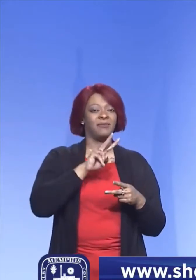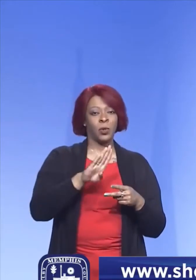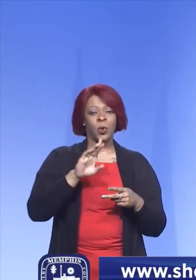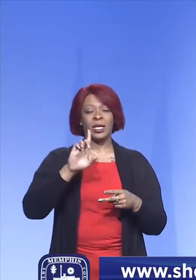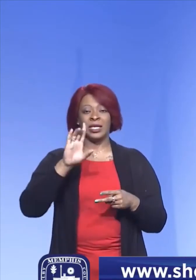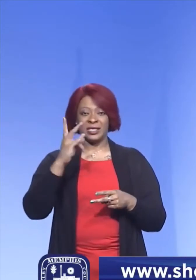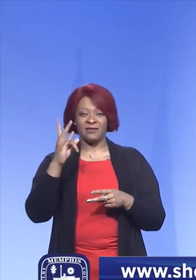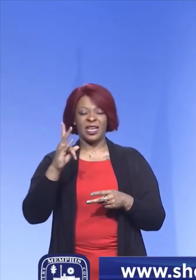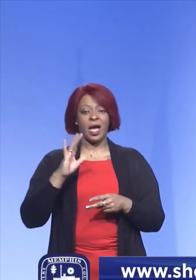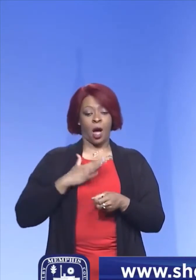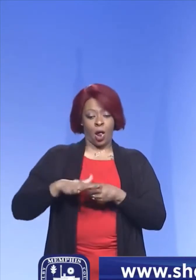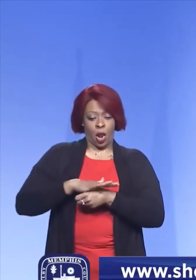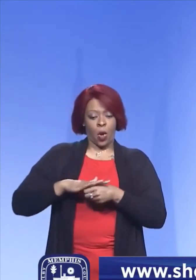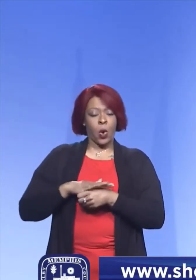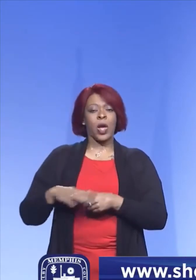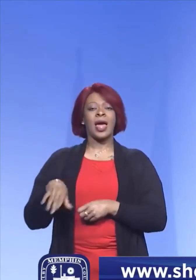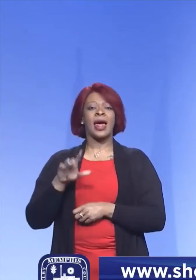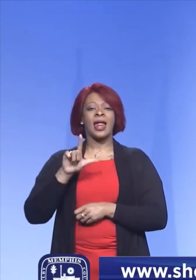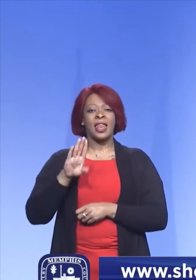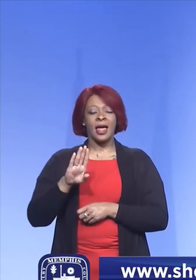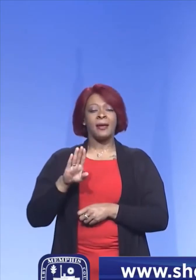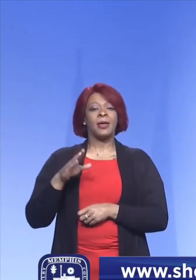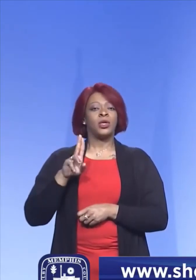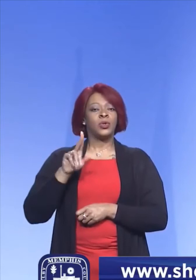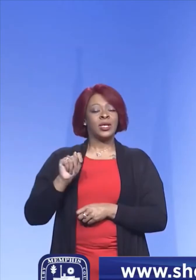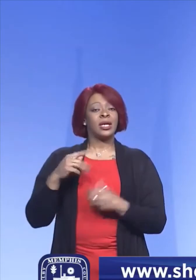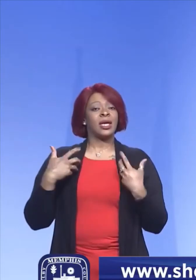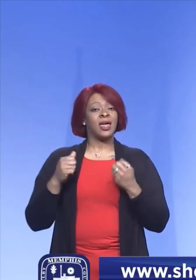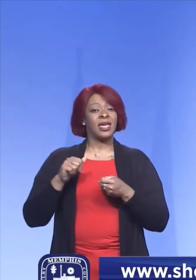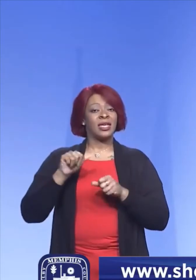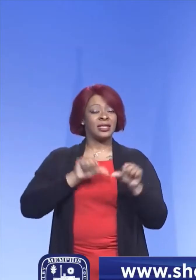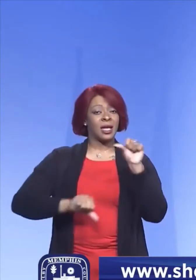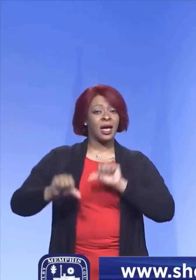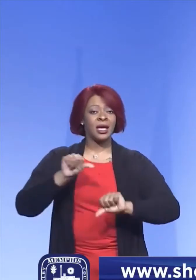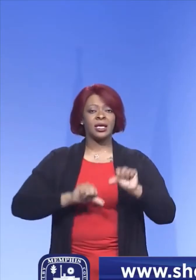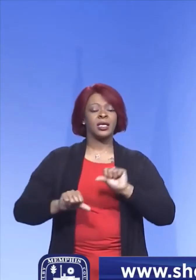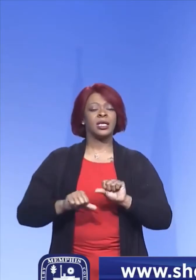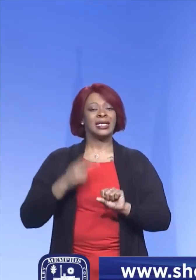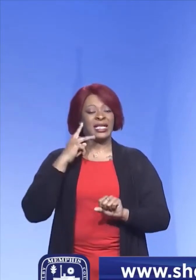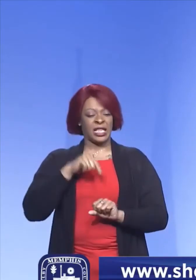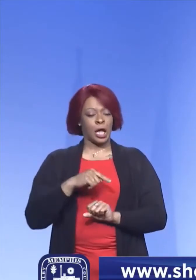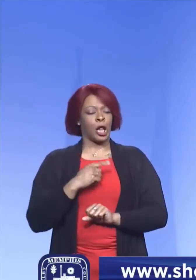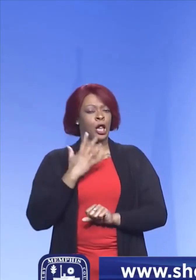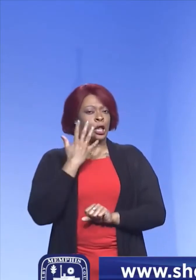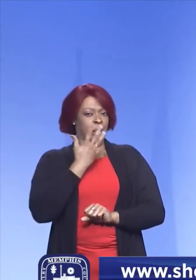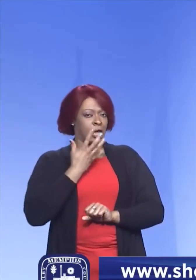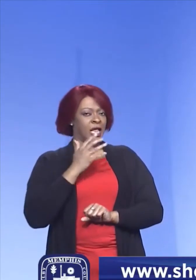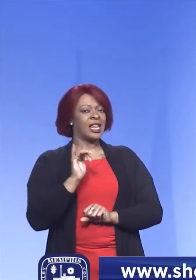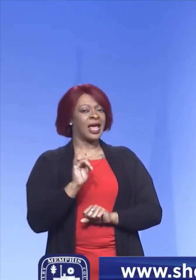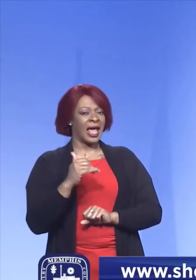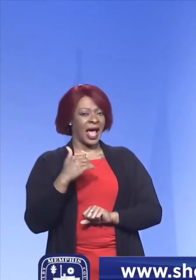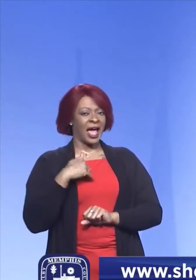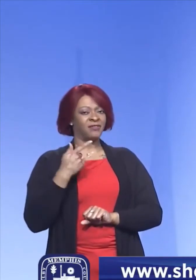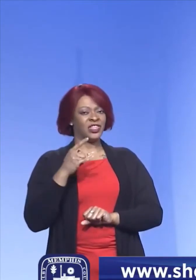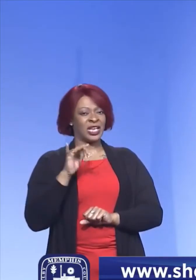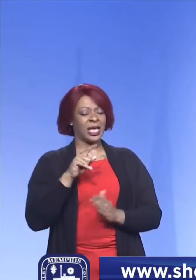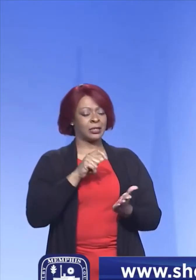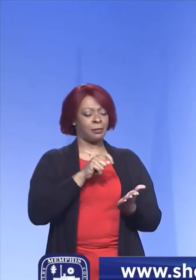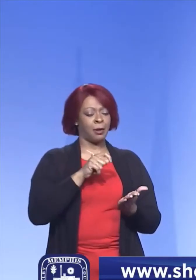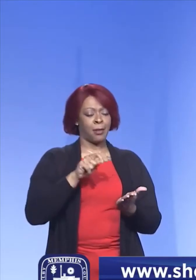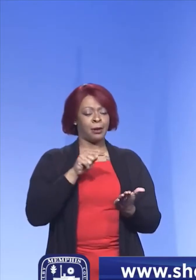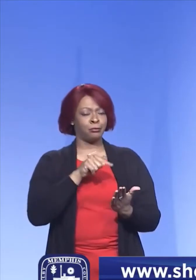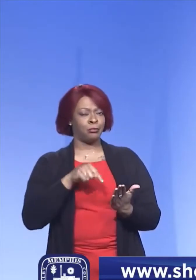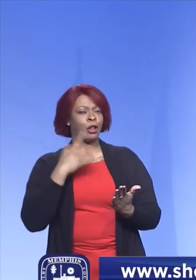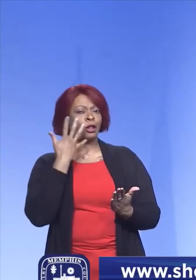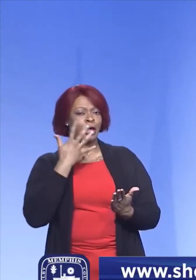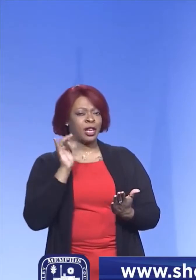What our local labs and the UT Health Science Center see is that this one looks like, it has the genetic markers that make it look like